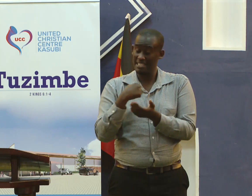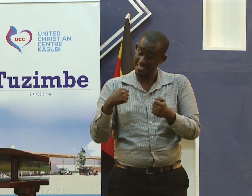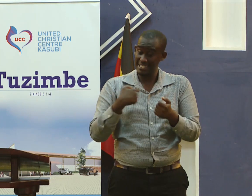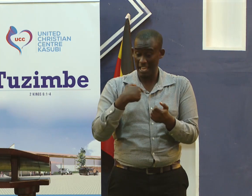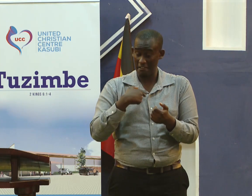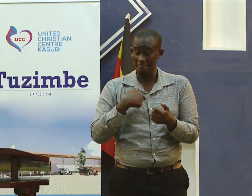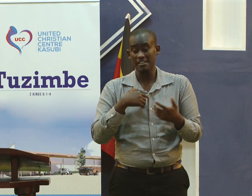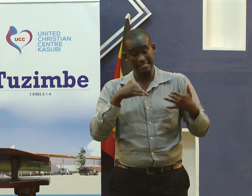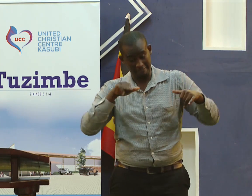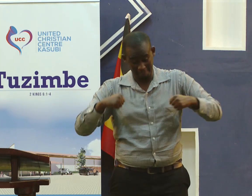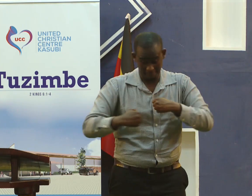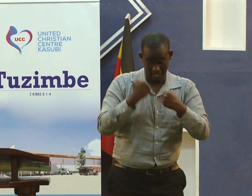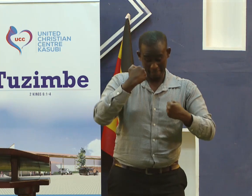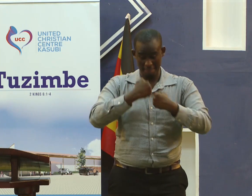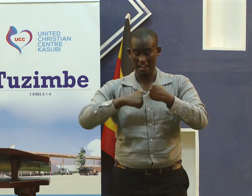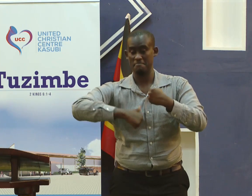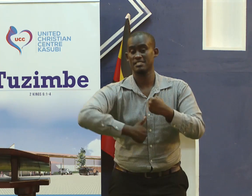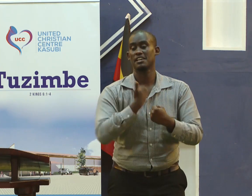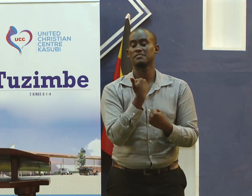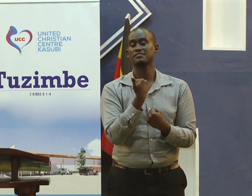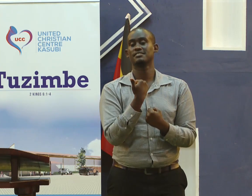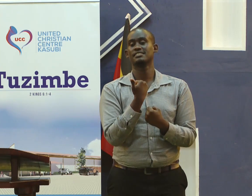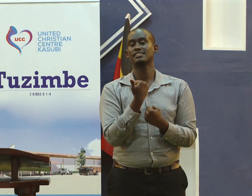I'm also fighting on my own